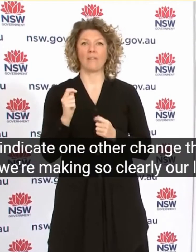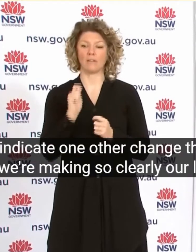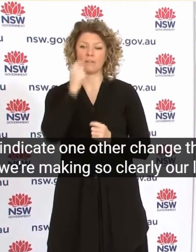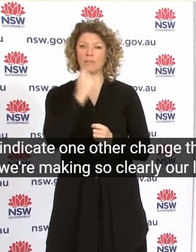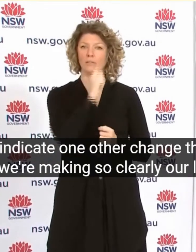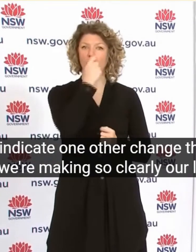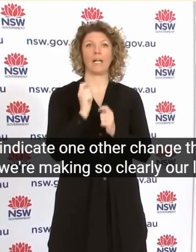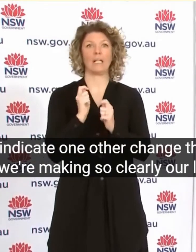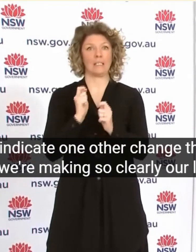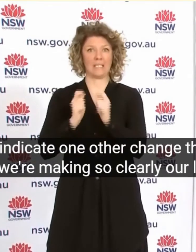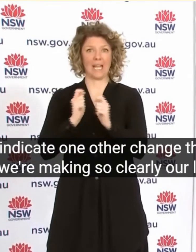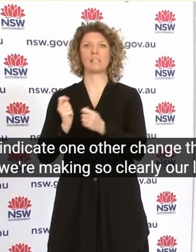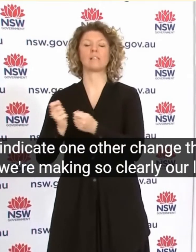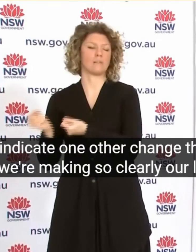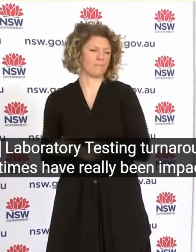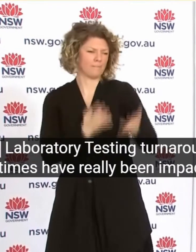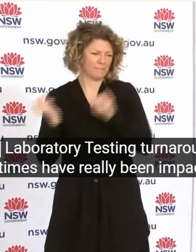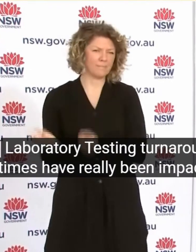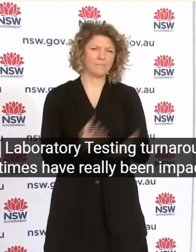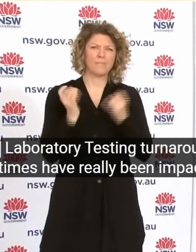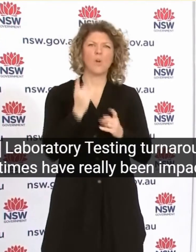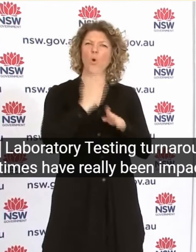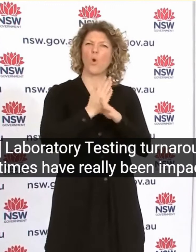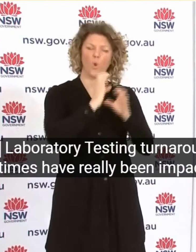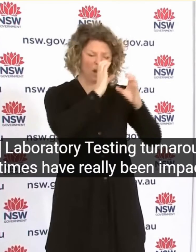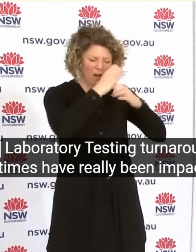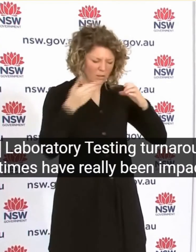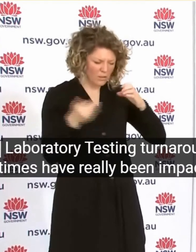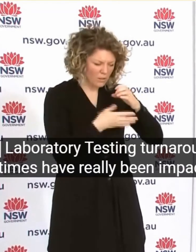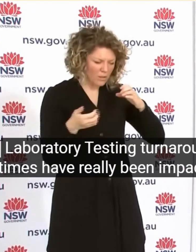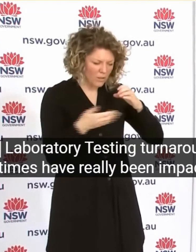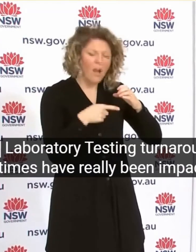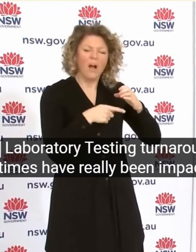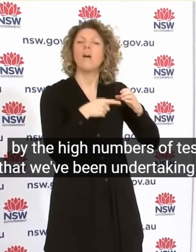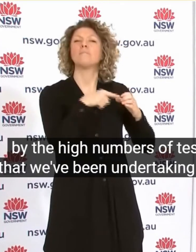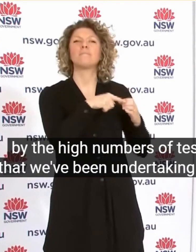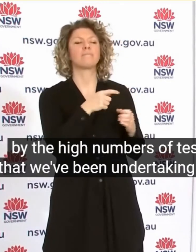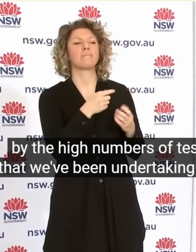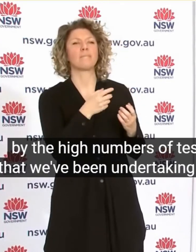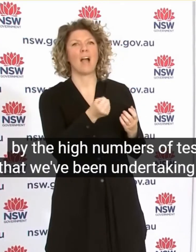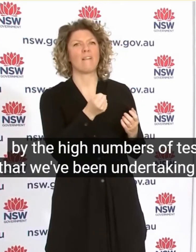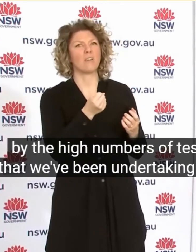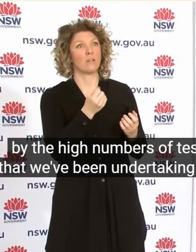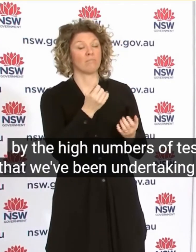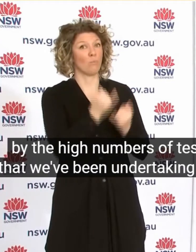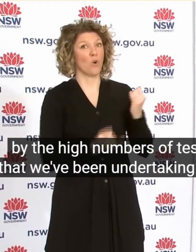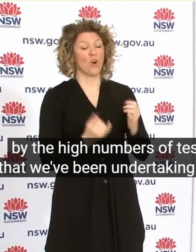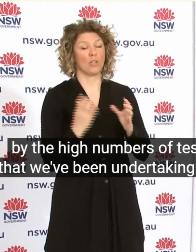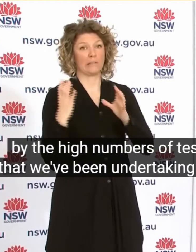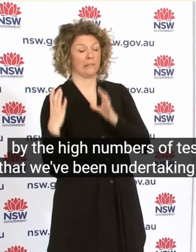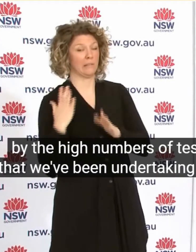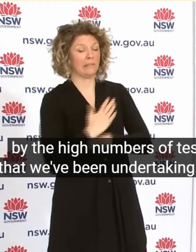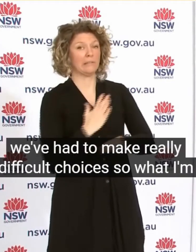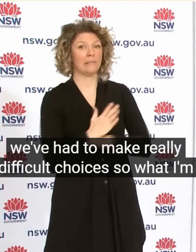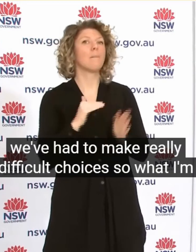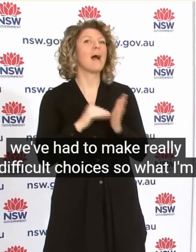Around Times Have Really Been Impacted By The High Numbers Of Tests That We've Been Undertaking And We've Had To Make Really Difficult Choices So What I'm Announcing